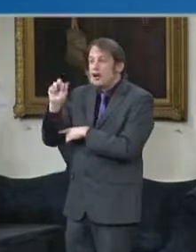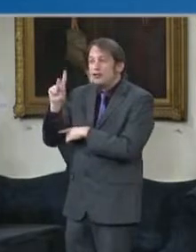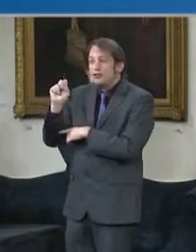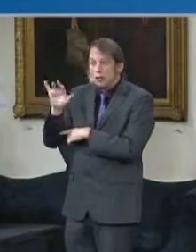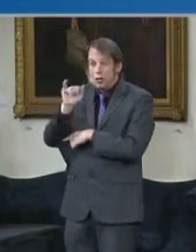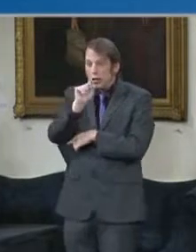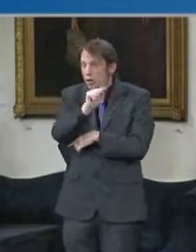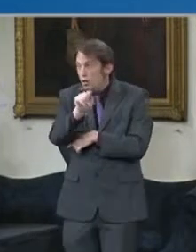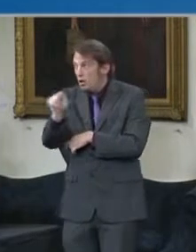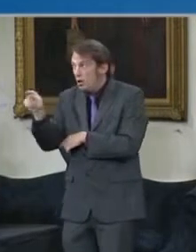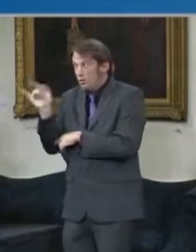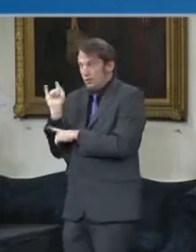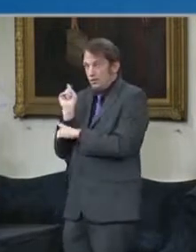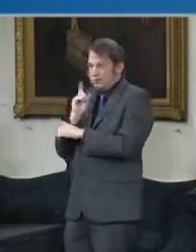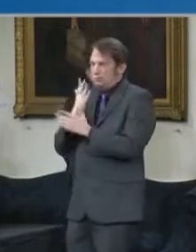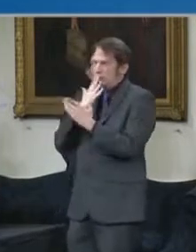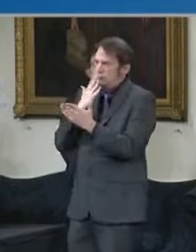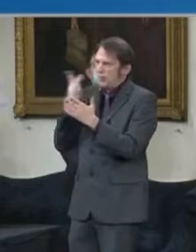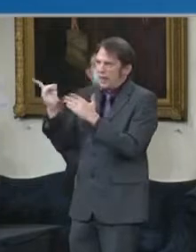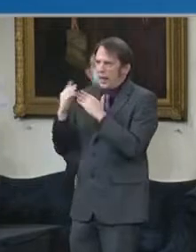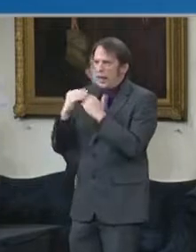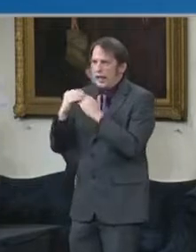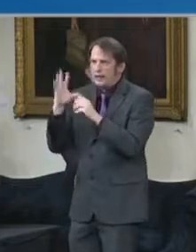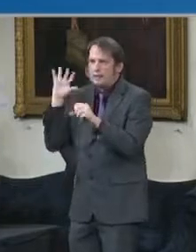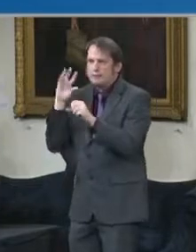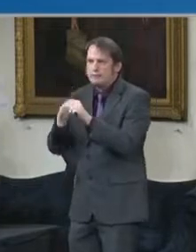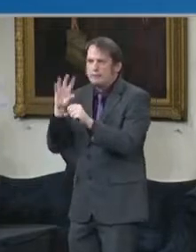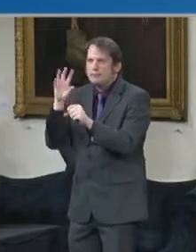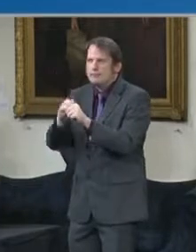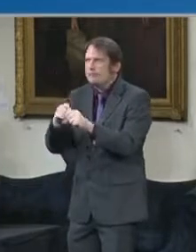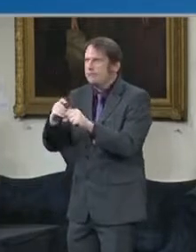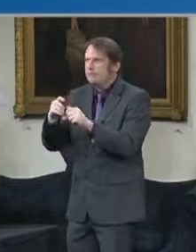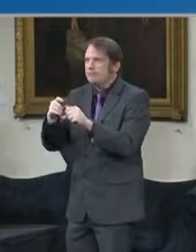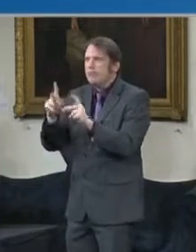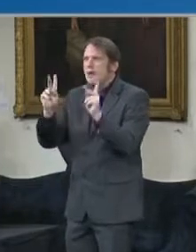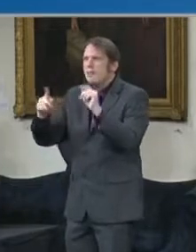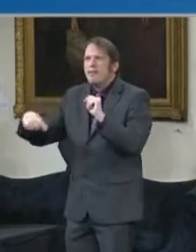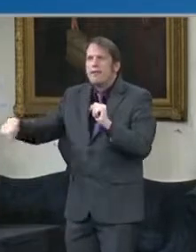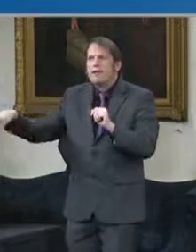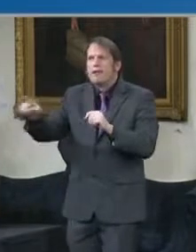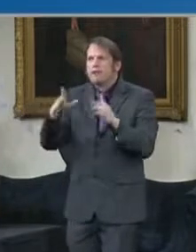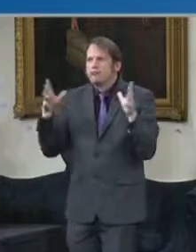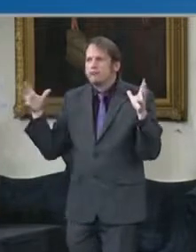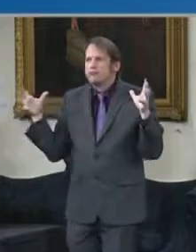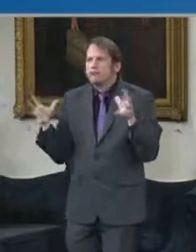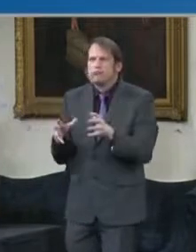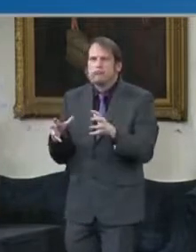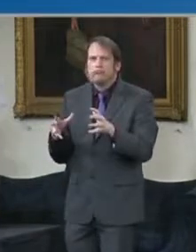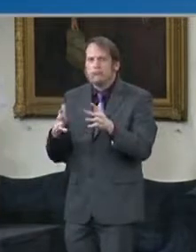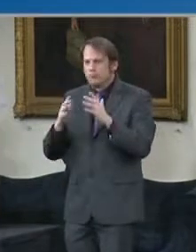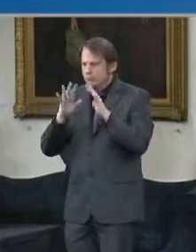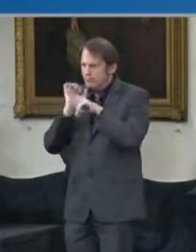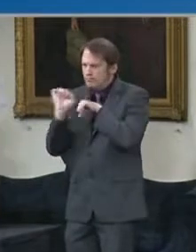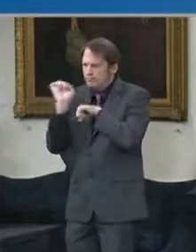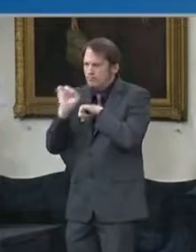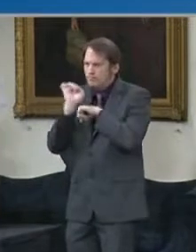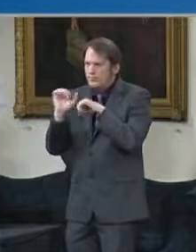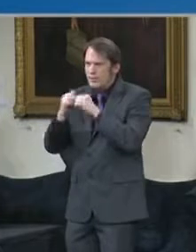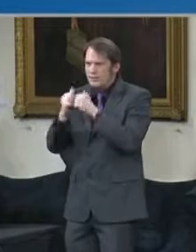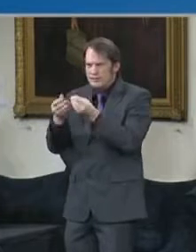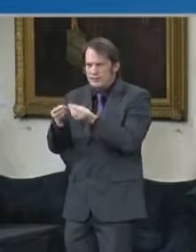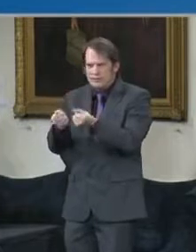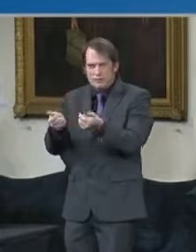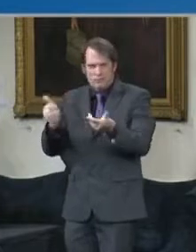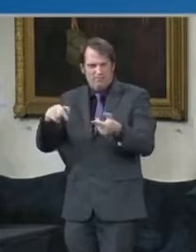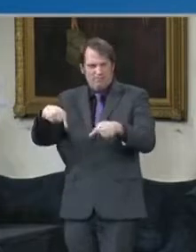so many people have come together to address this horrible pandemic in so many ways, particularly now